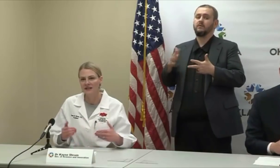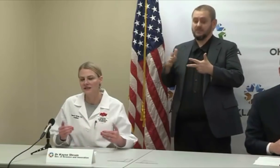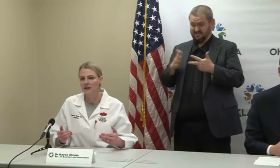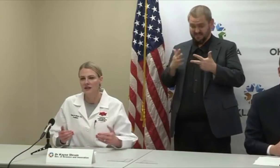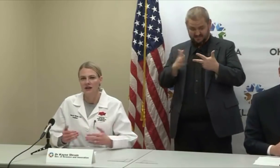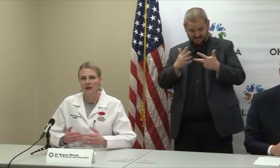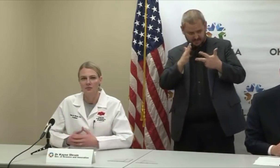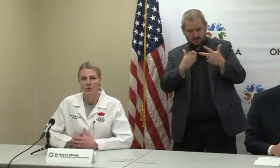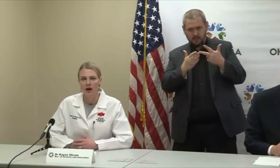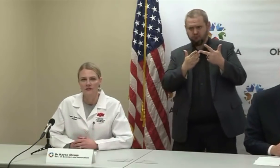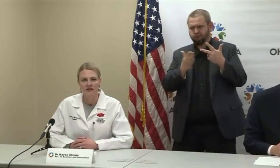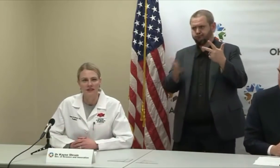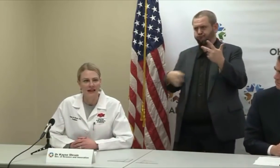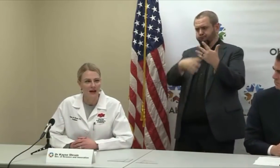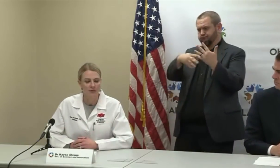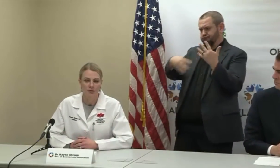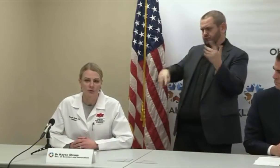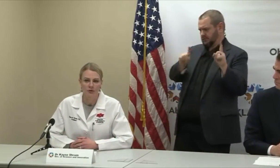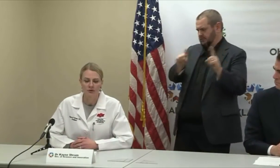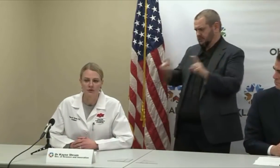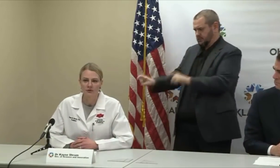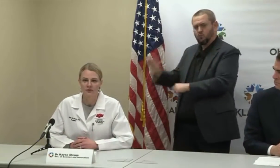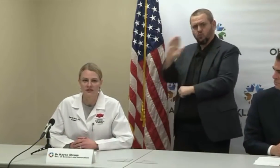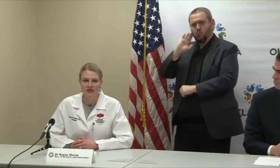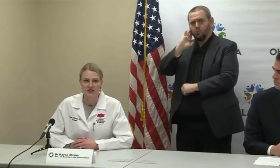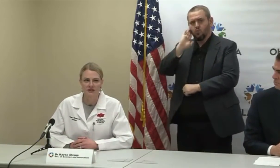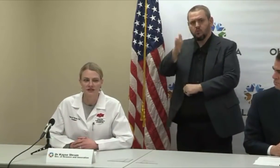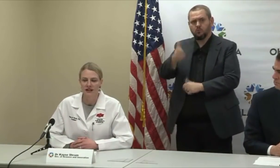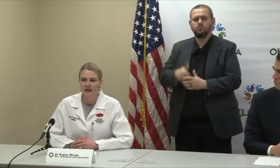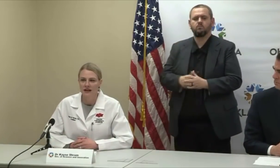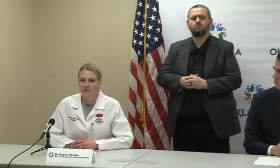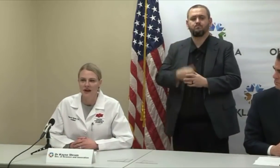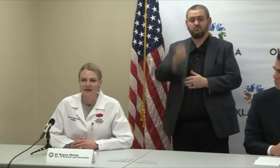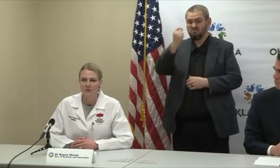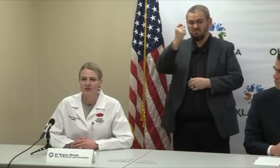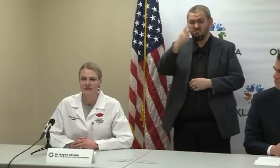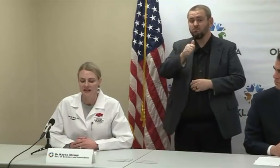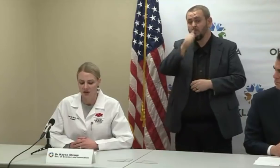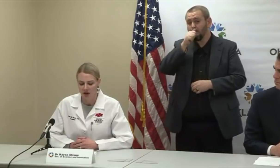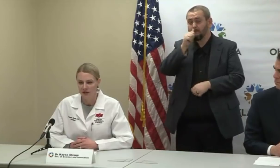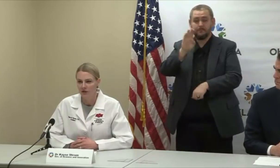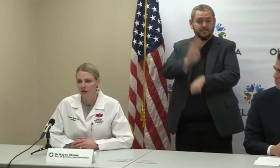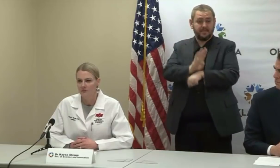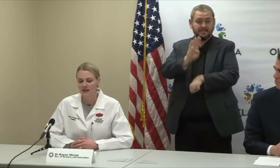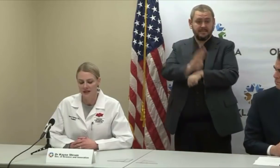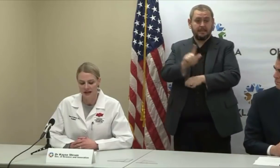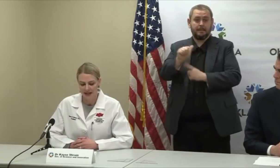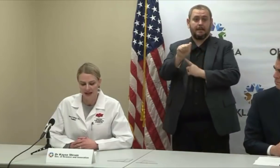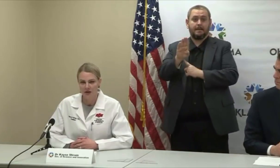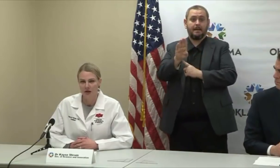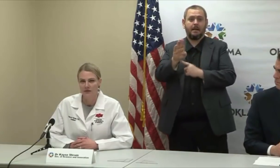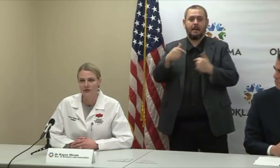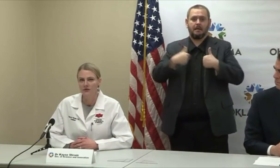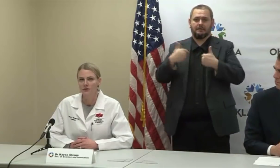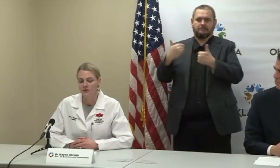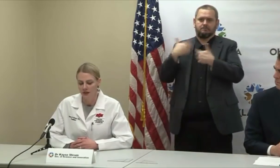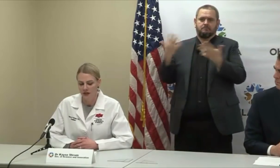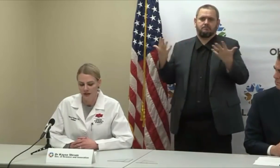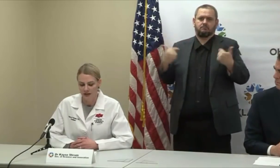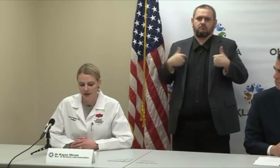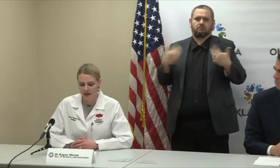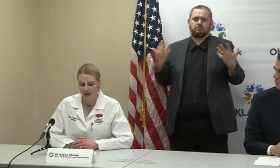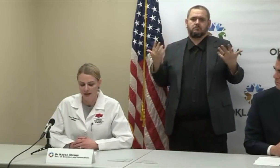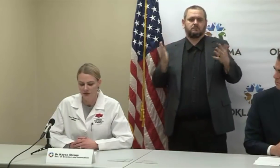at private labs are ordered through physicians. I don't believe I can comment on, but I can comment to